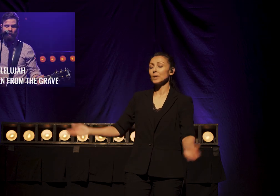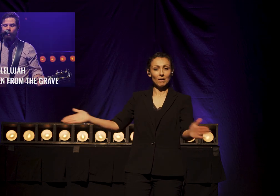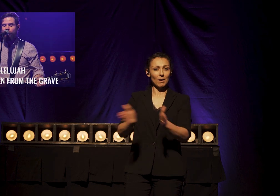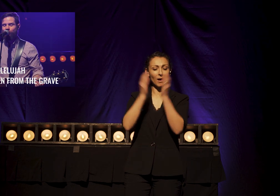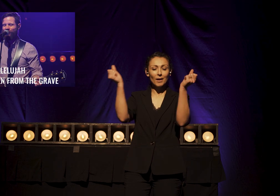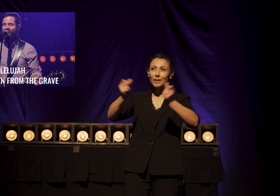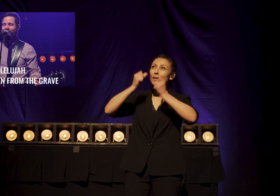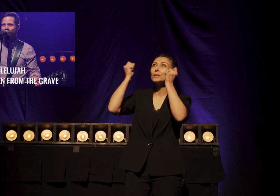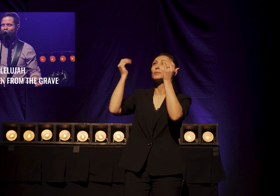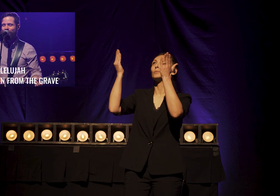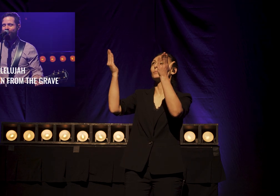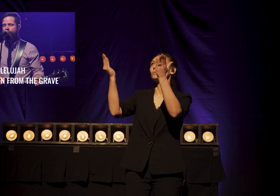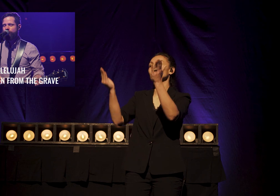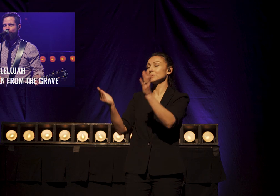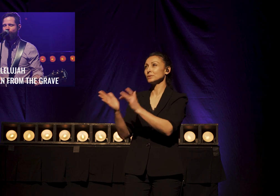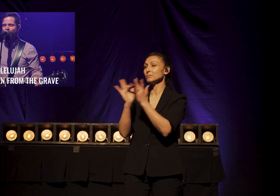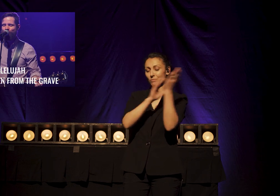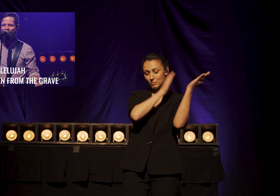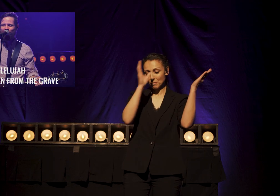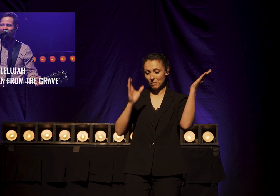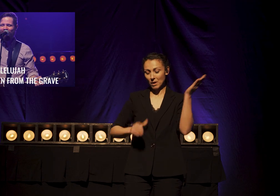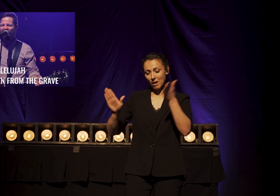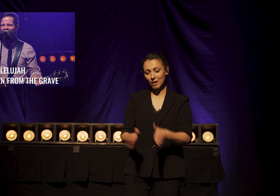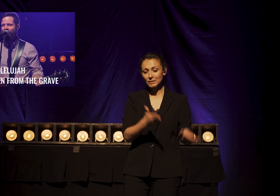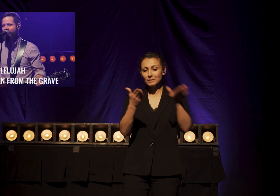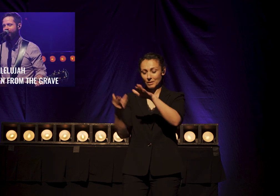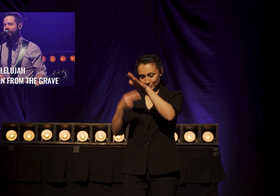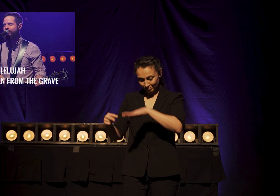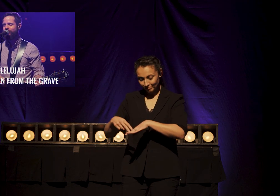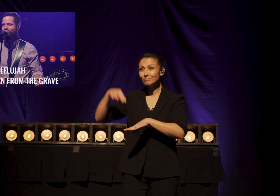Christ Is Risen From The Grave Hallelujah